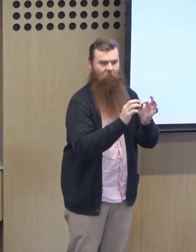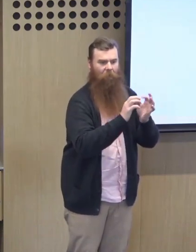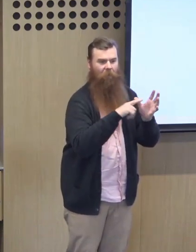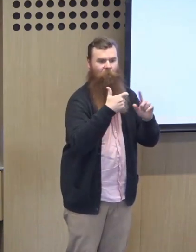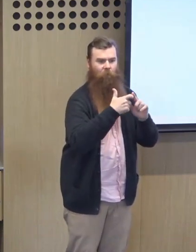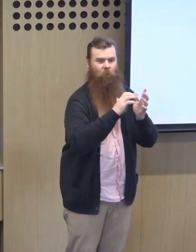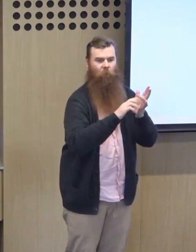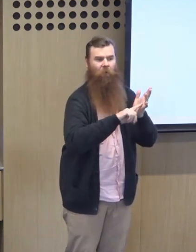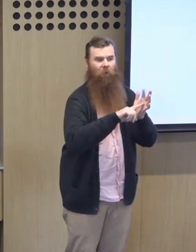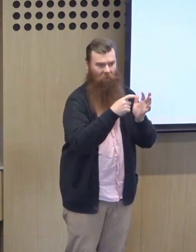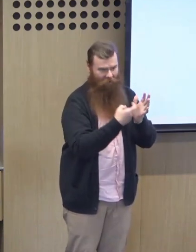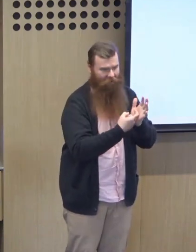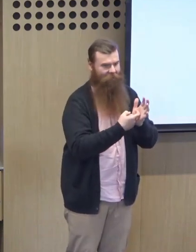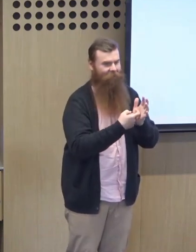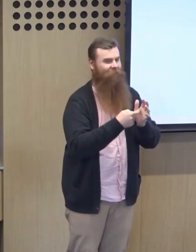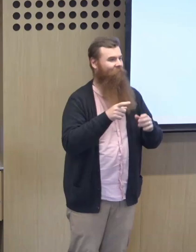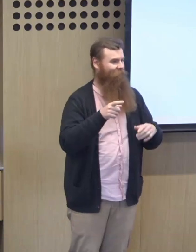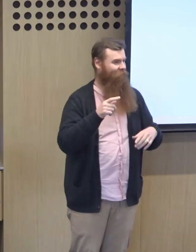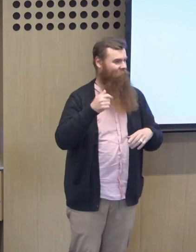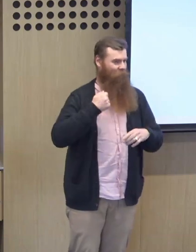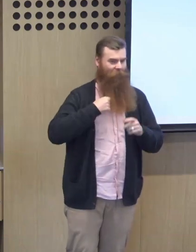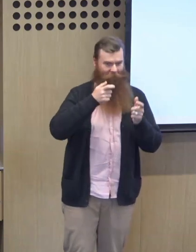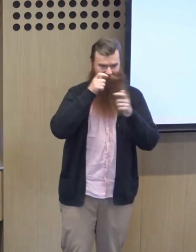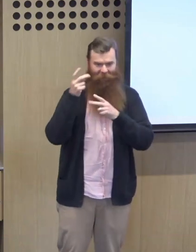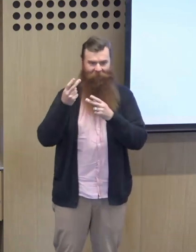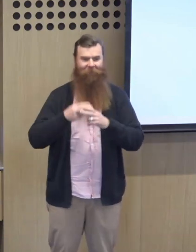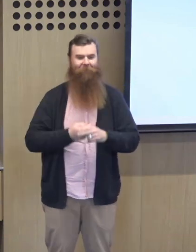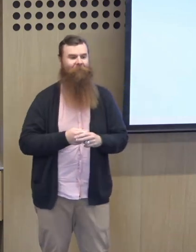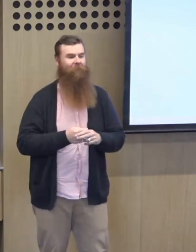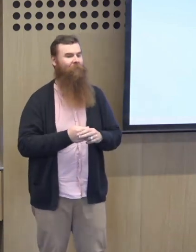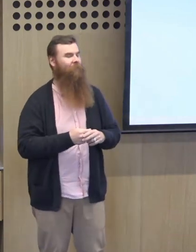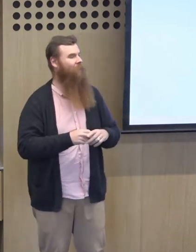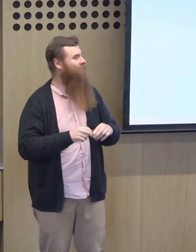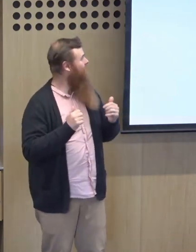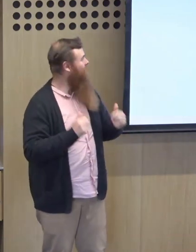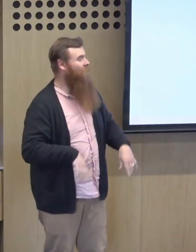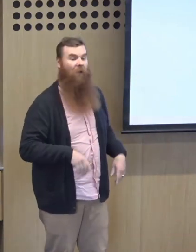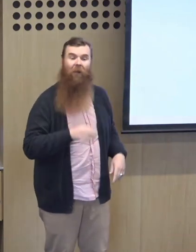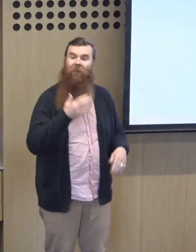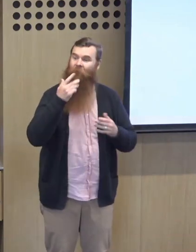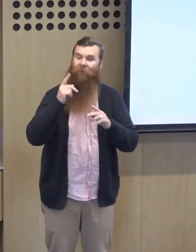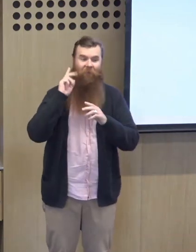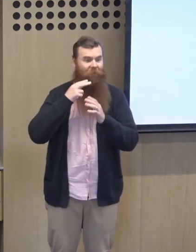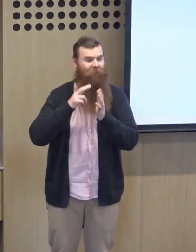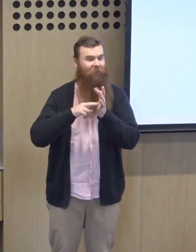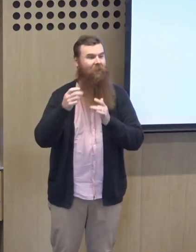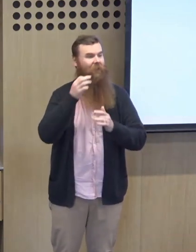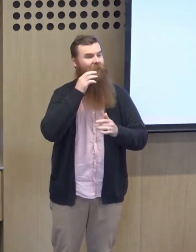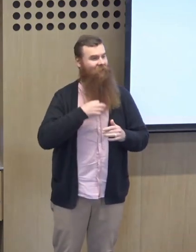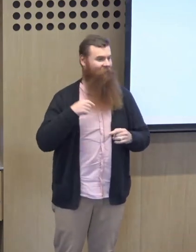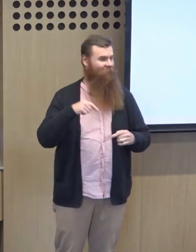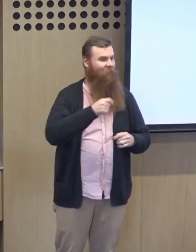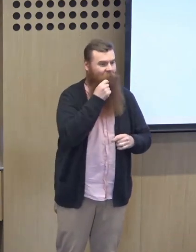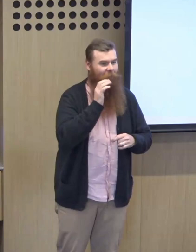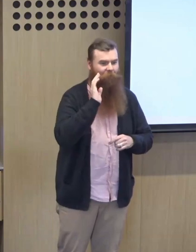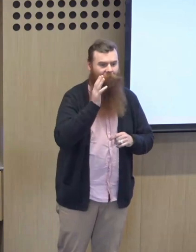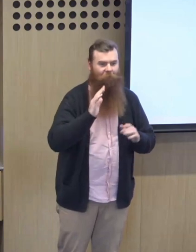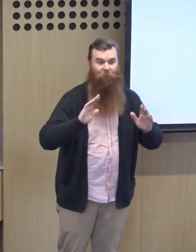Amy is also my supervisor at Deakin University too. So there's some synergy there. Thank you also to Deaf Victoria for